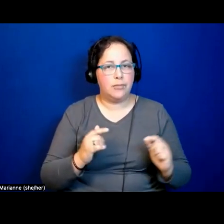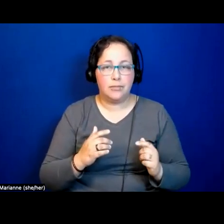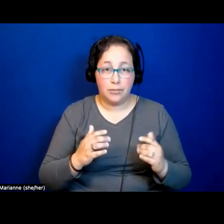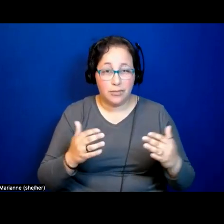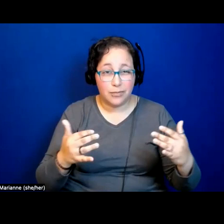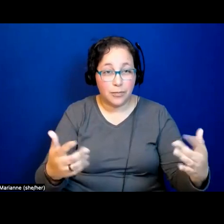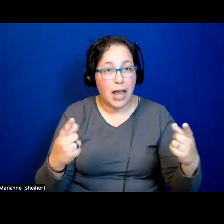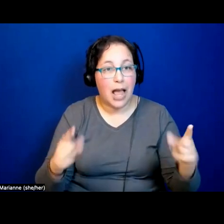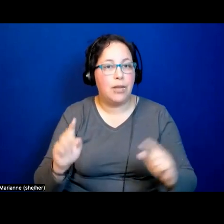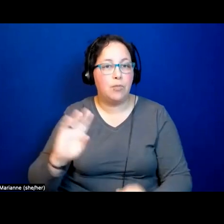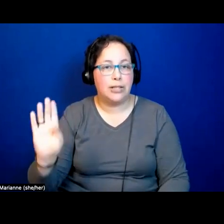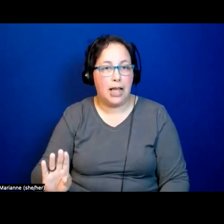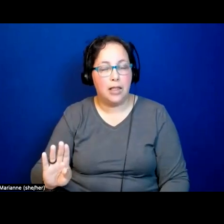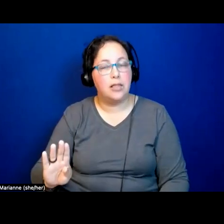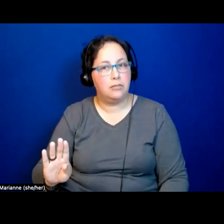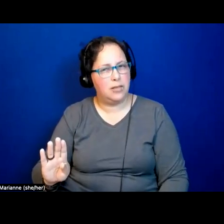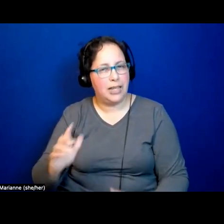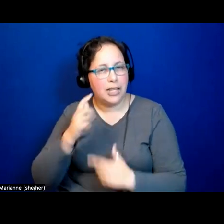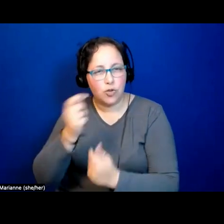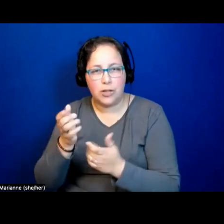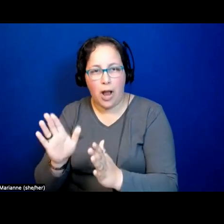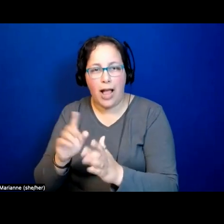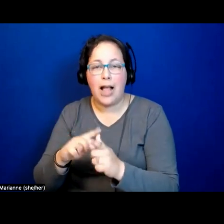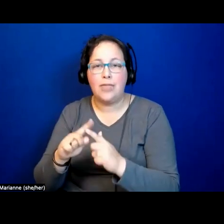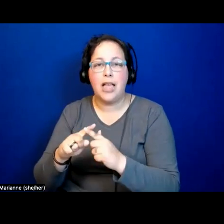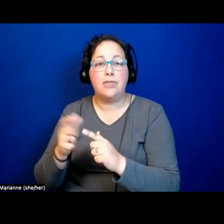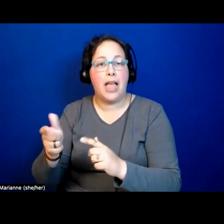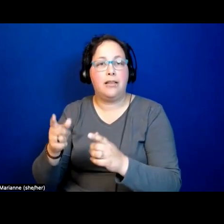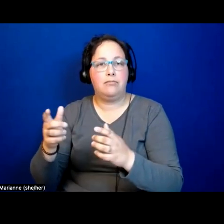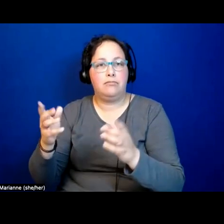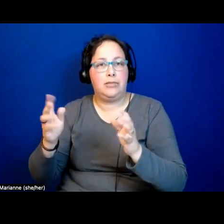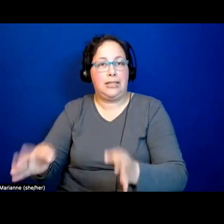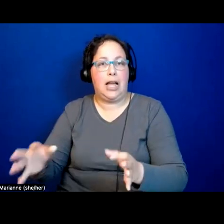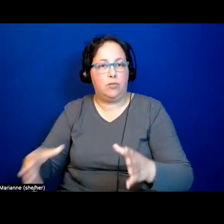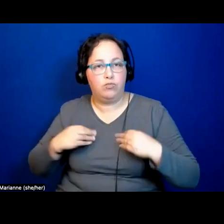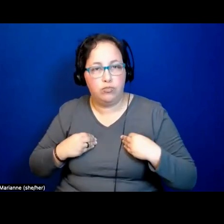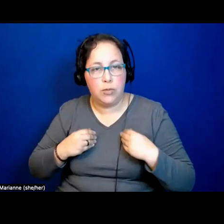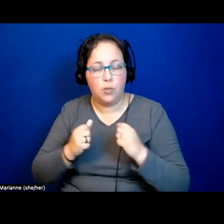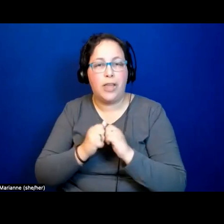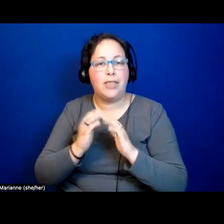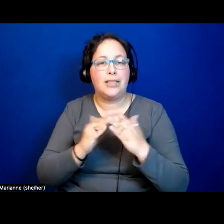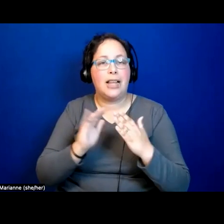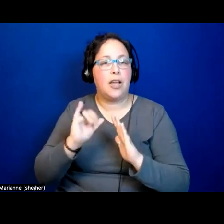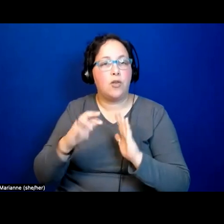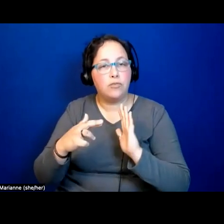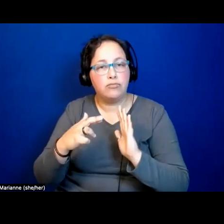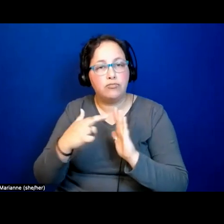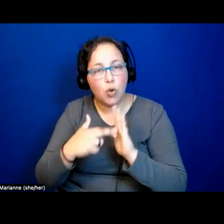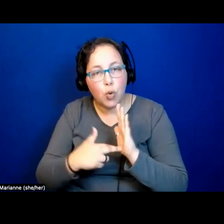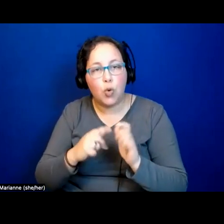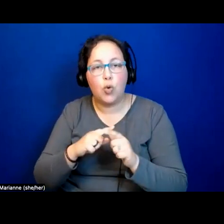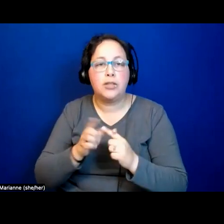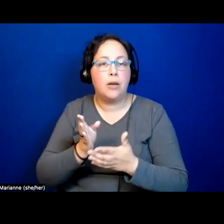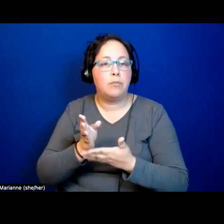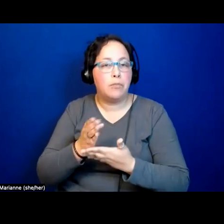in Brazil and got institutionalized in the city statute, got institutionalized in participatory budgeting,